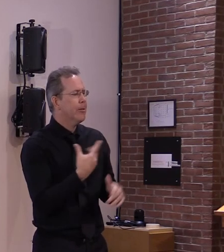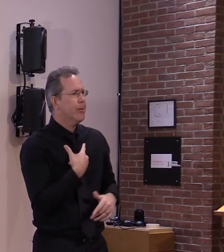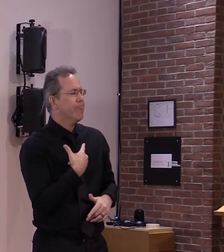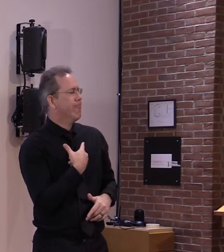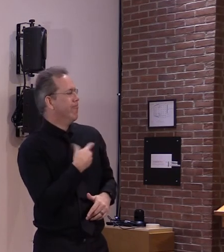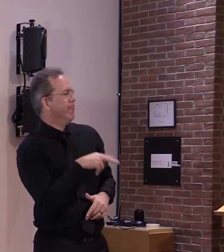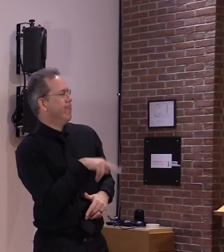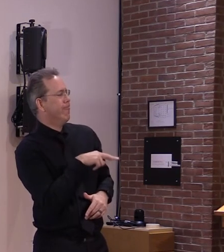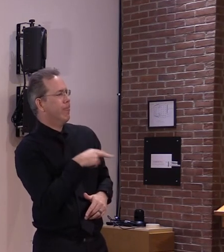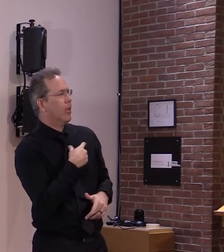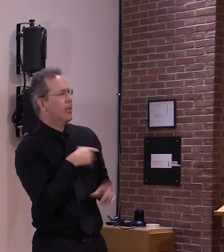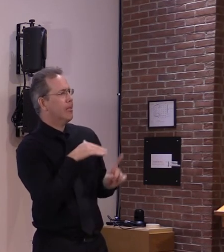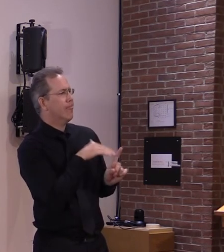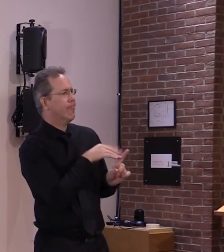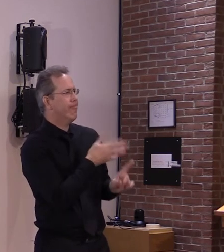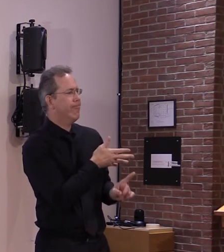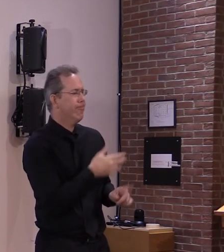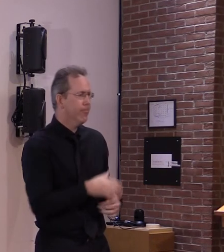steve any k tv